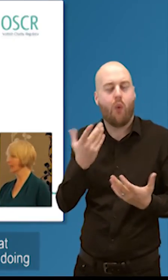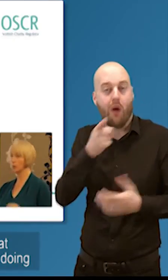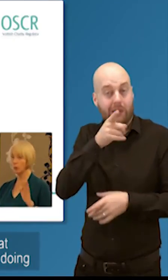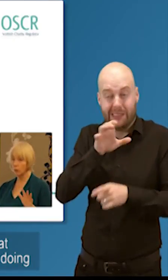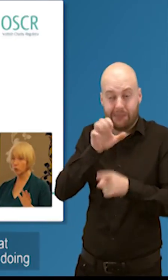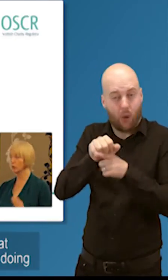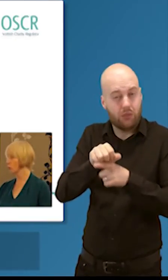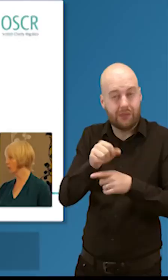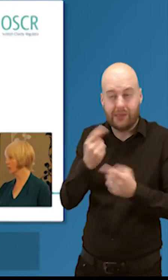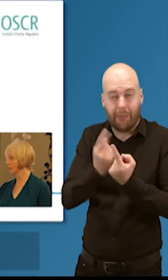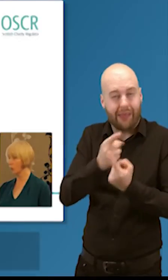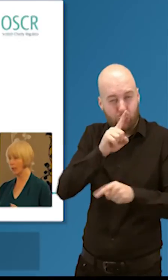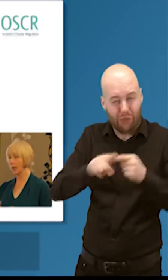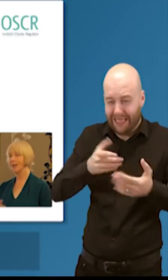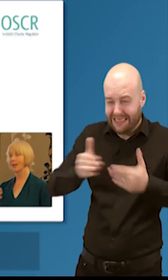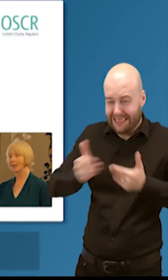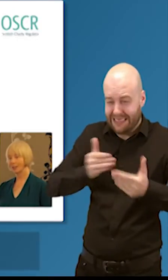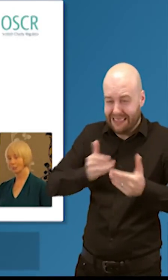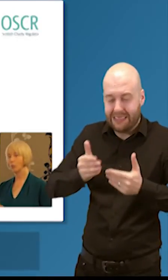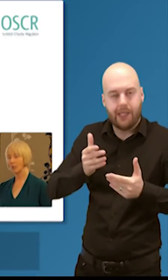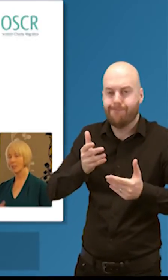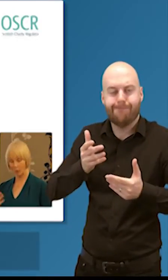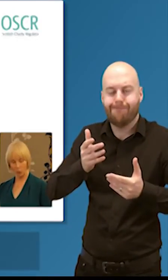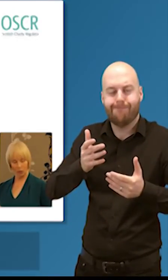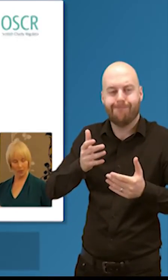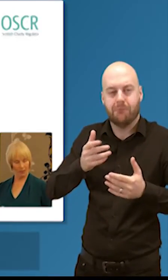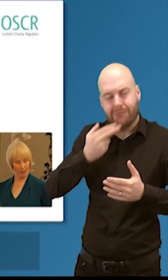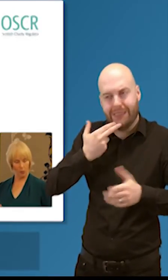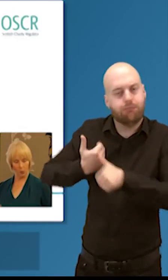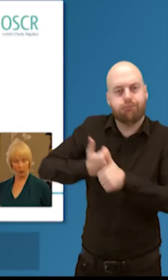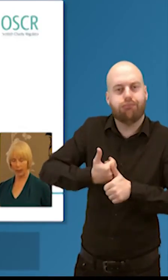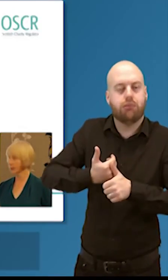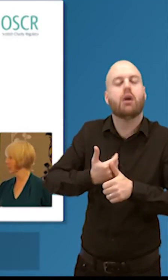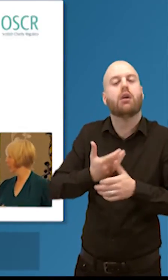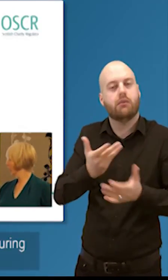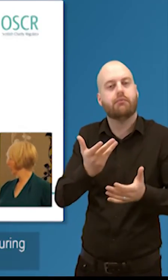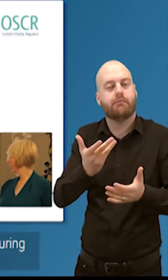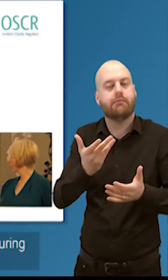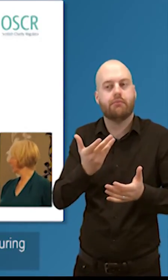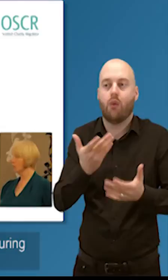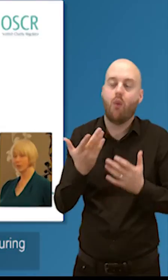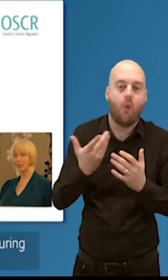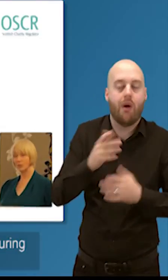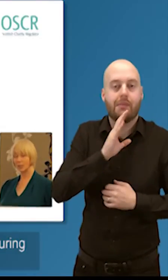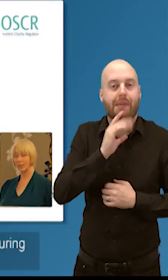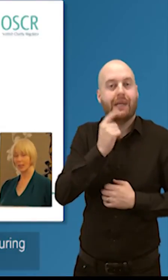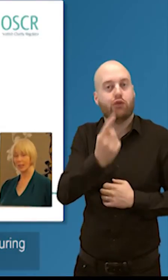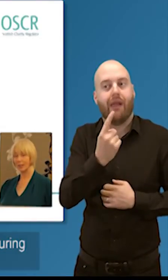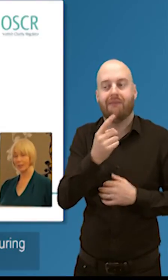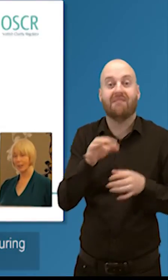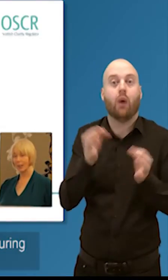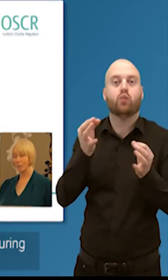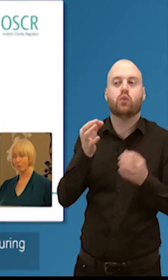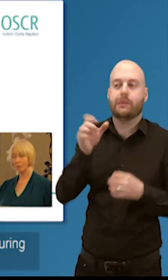the right thing or we were doing the wrong thing in that way phone us and talk to us and tell us about that it's a really interesting